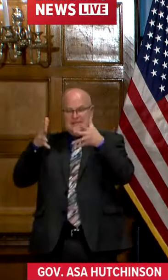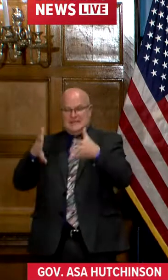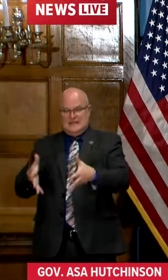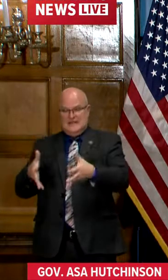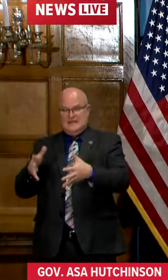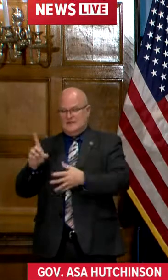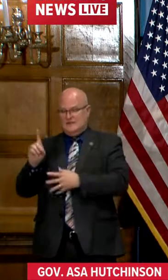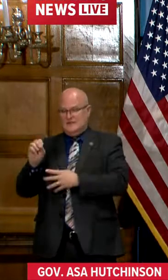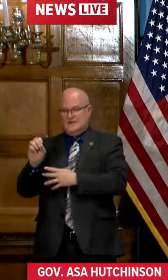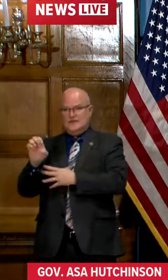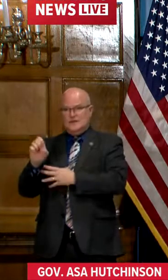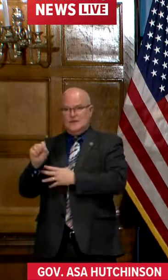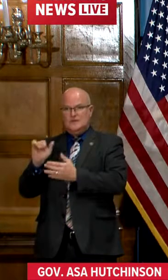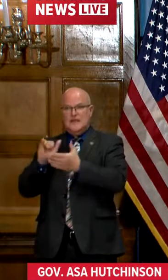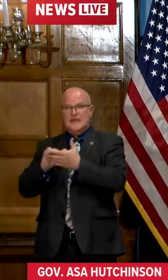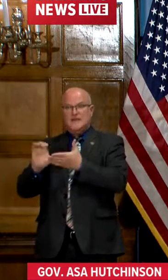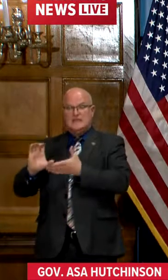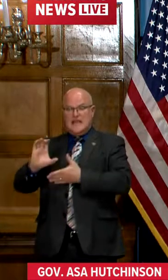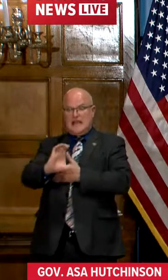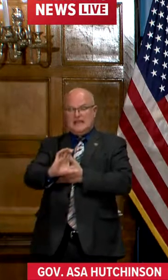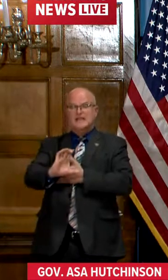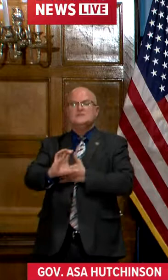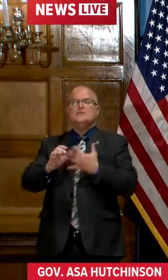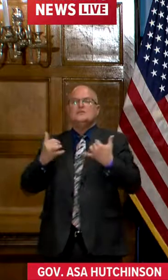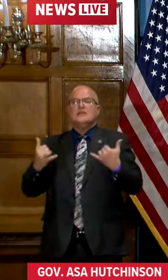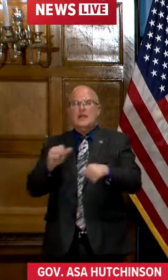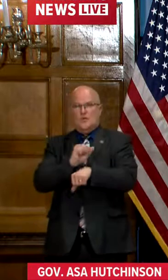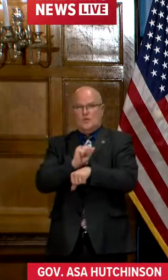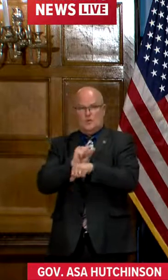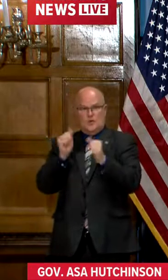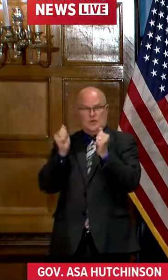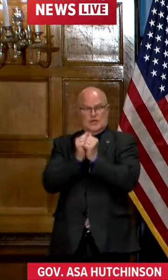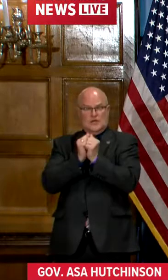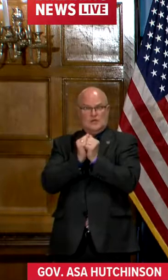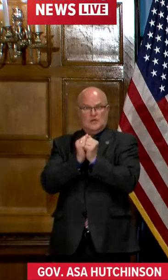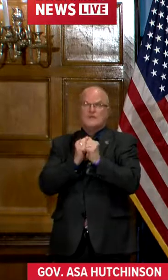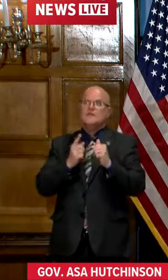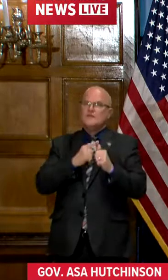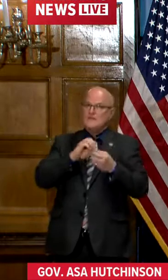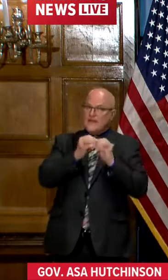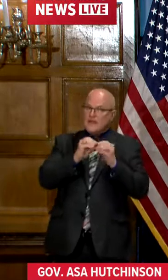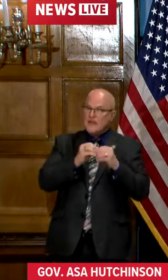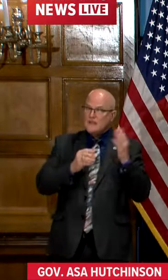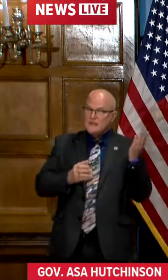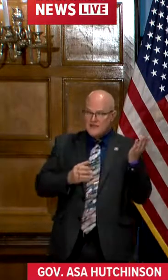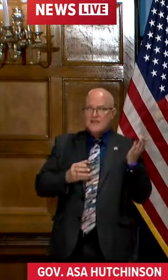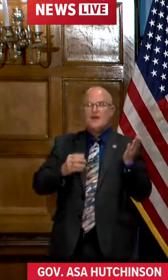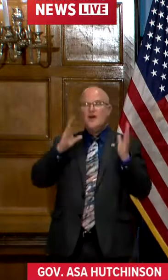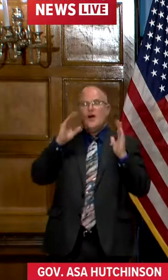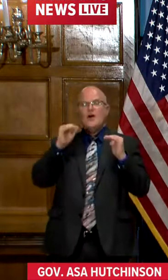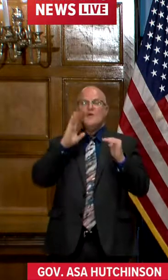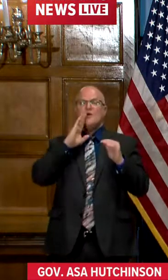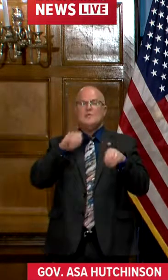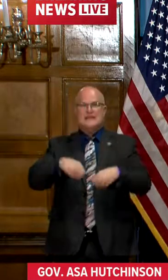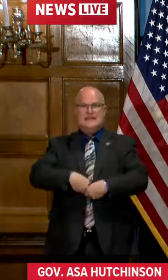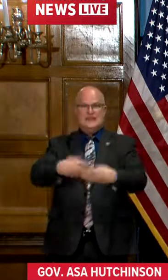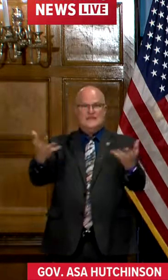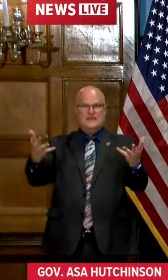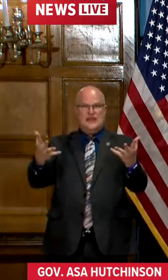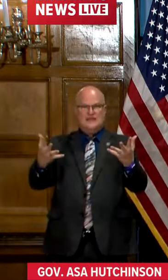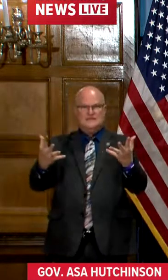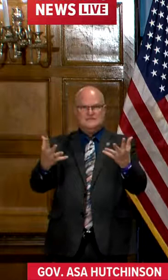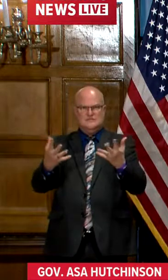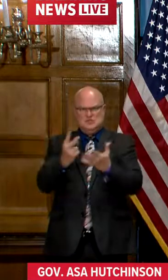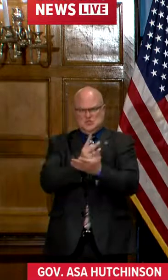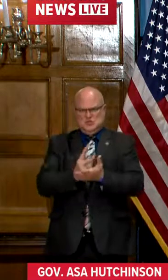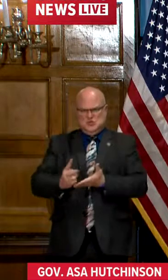doses that really have been allocated so we're working hard first of all that number there hopefully that will be given out in the next